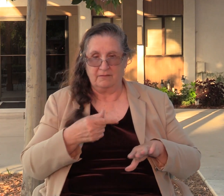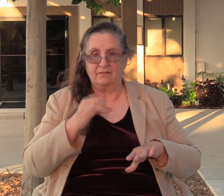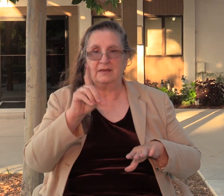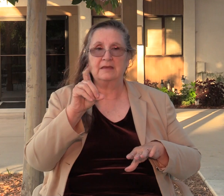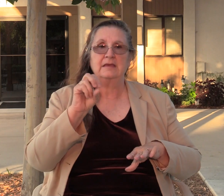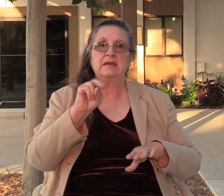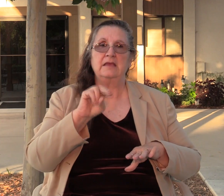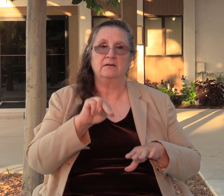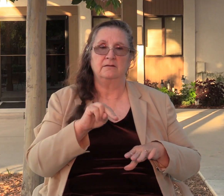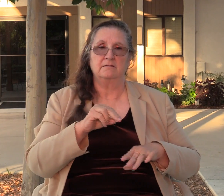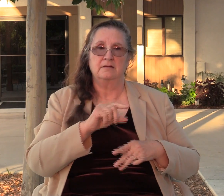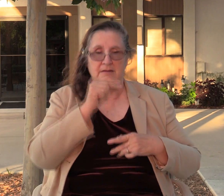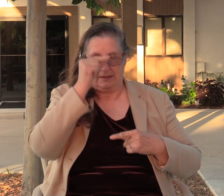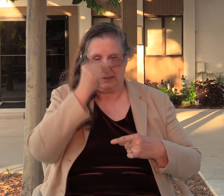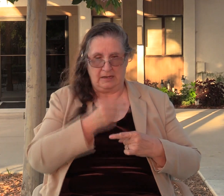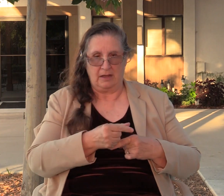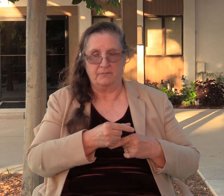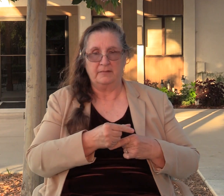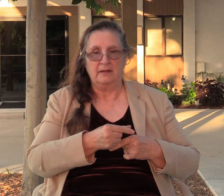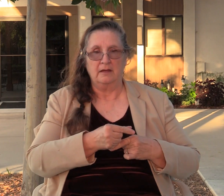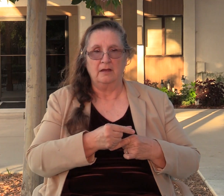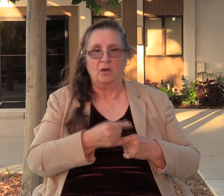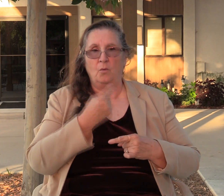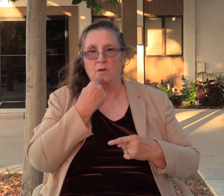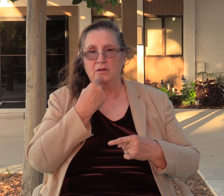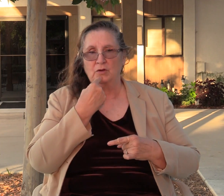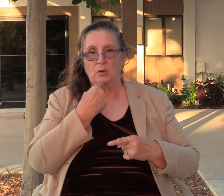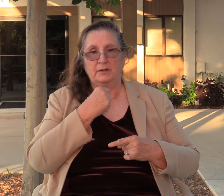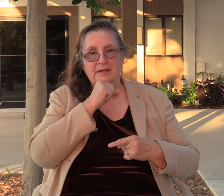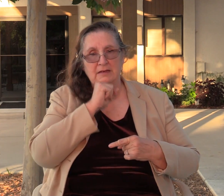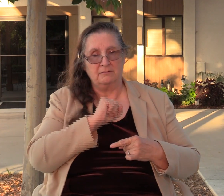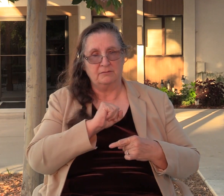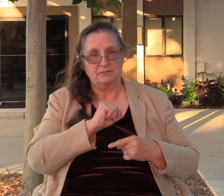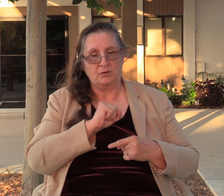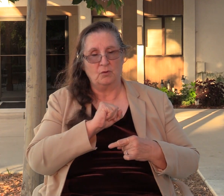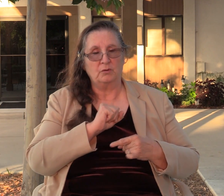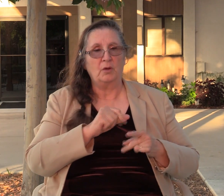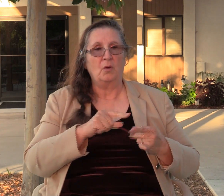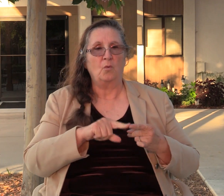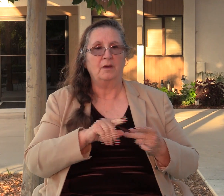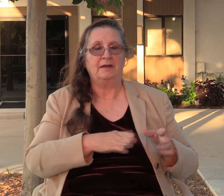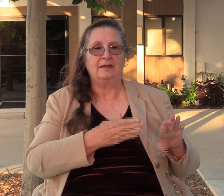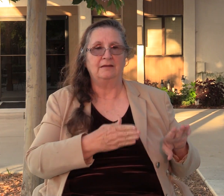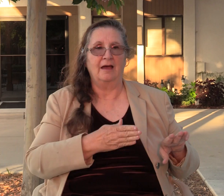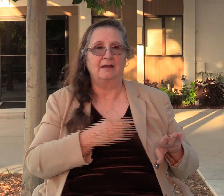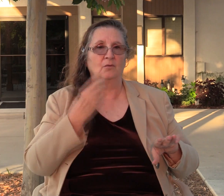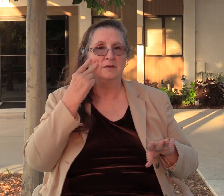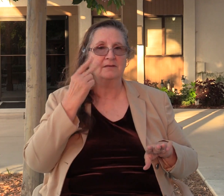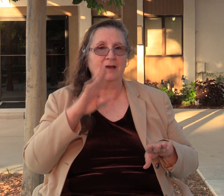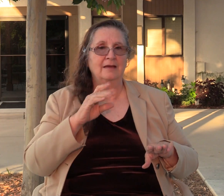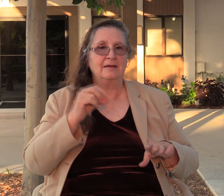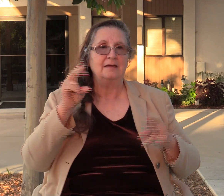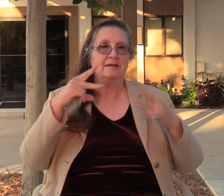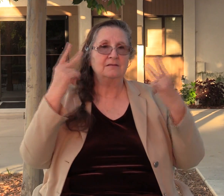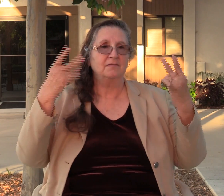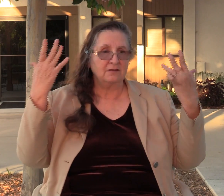We were told he died at a good old age. And we also saw that after his victory over the Midianites,